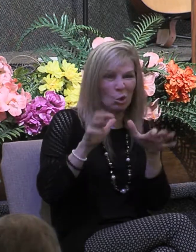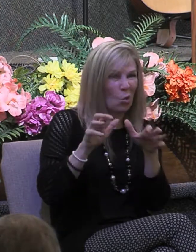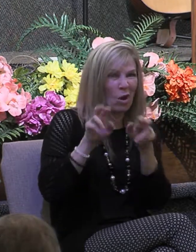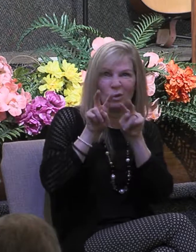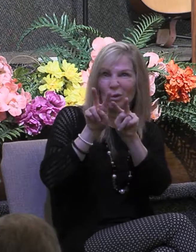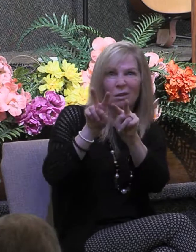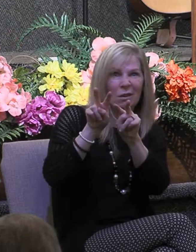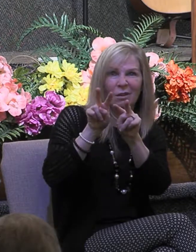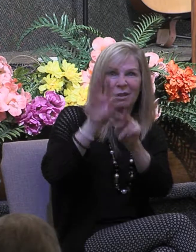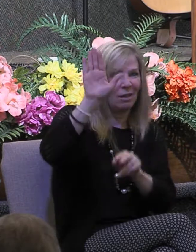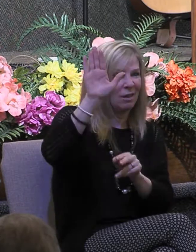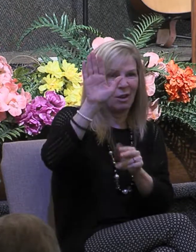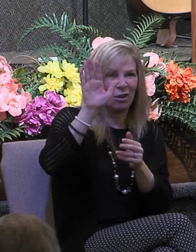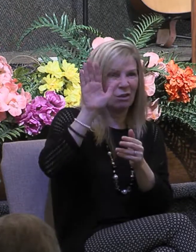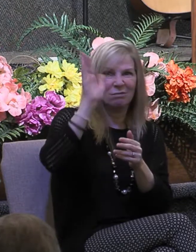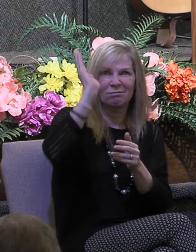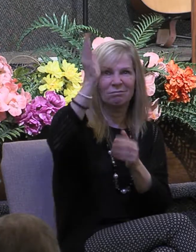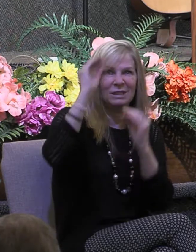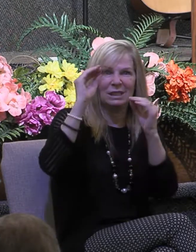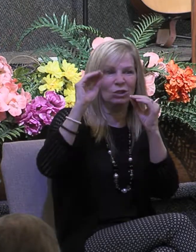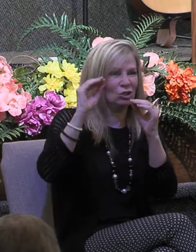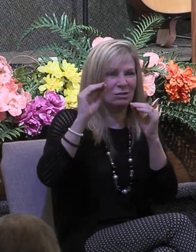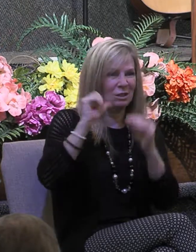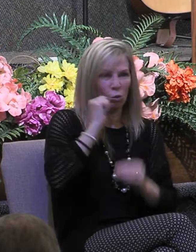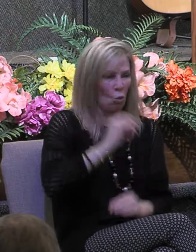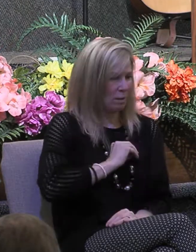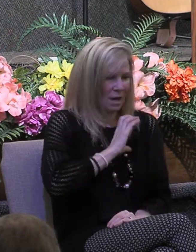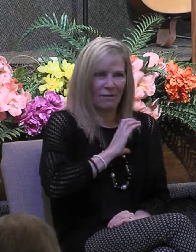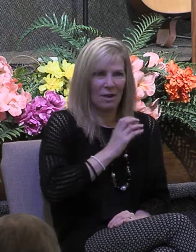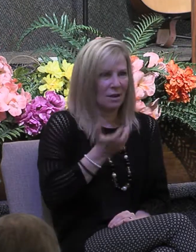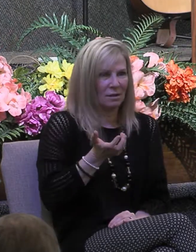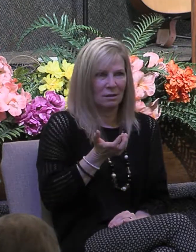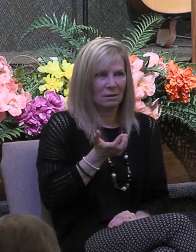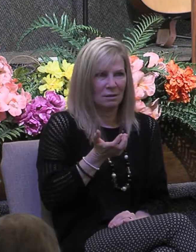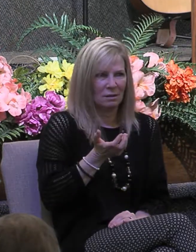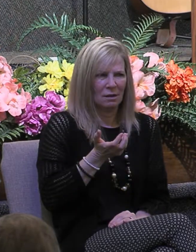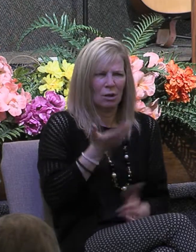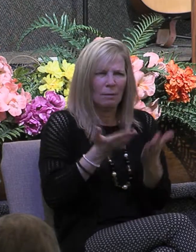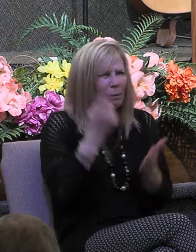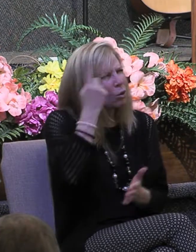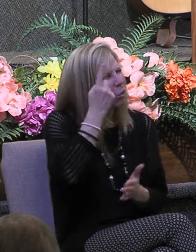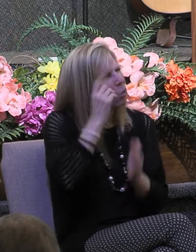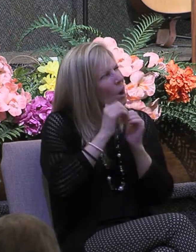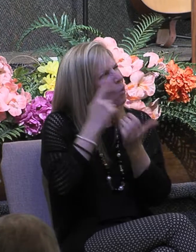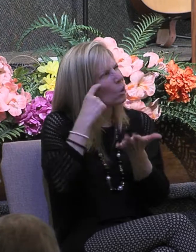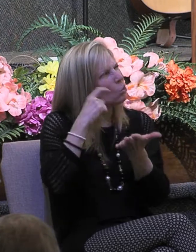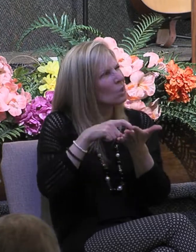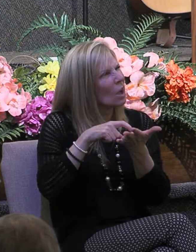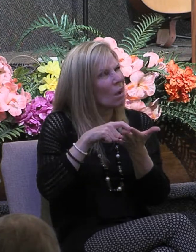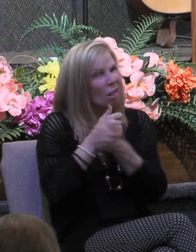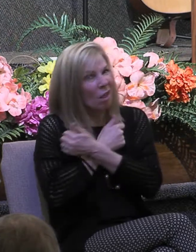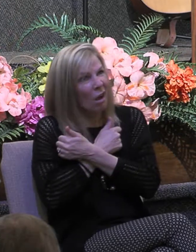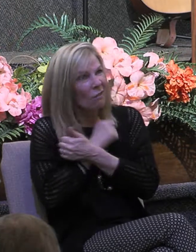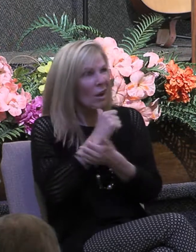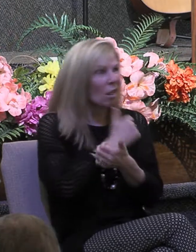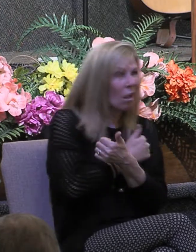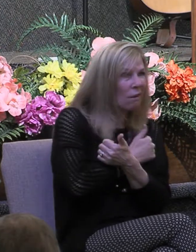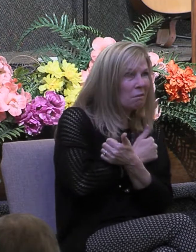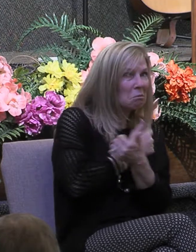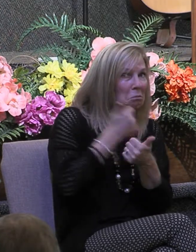it won't be edifying at all now you may wonder well how can you tell if a speaker is loveless well sometimes you can't because